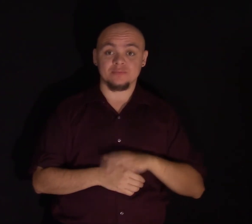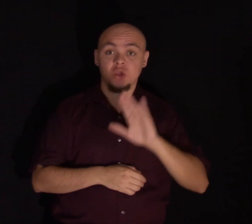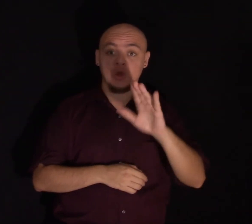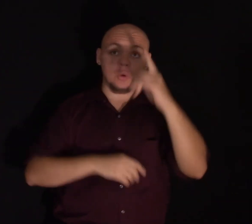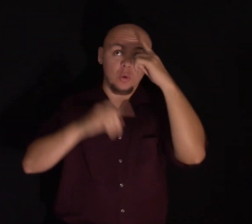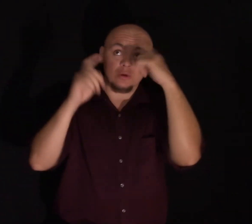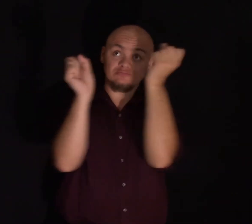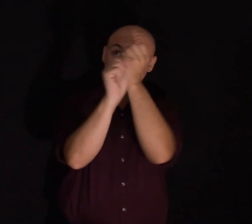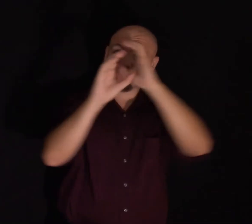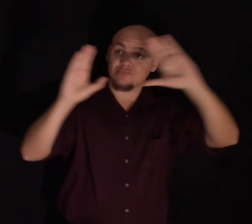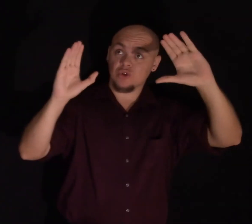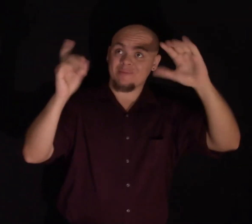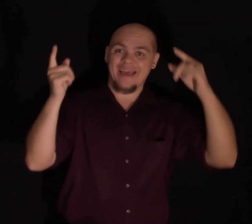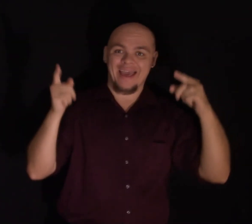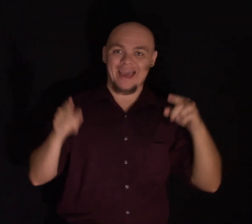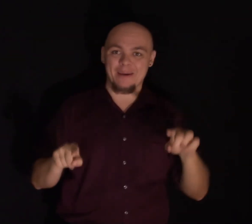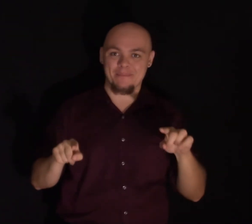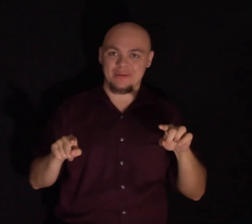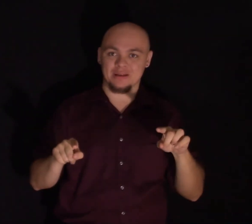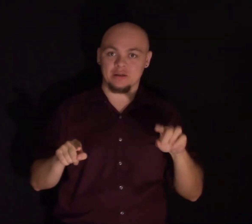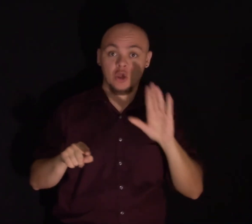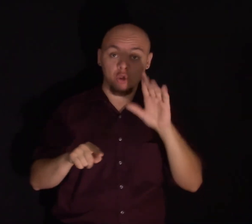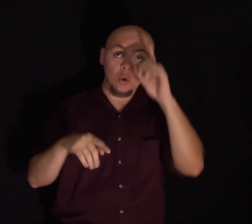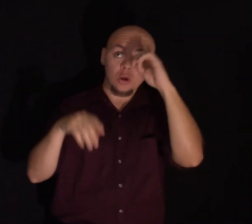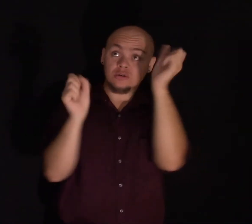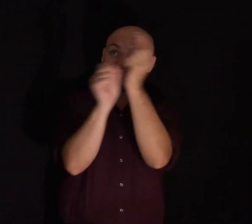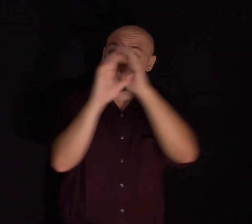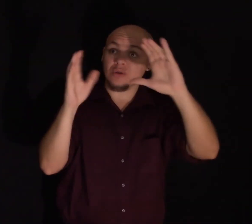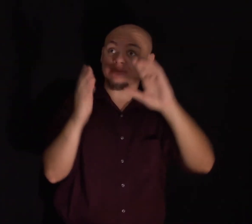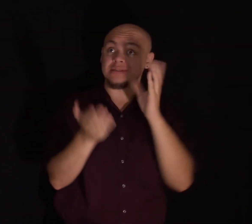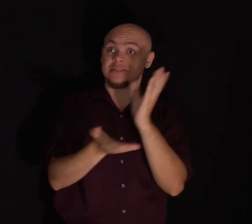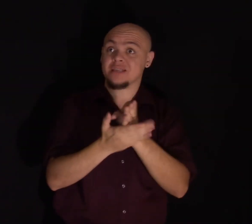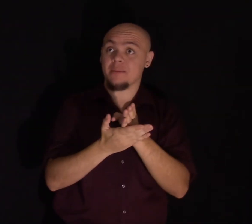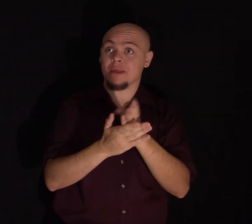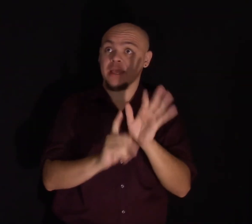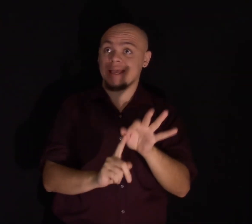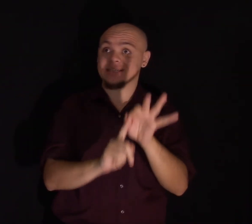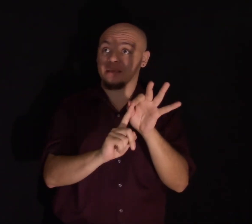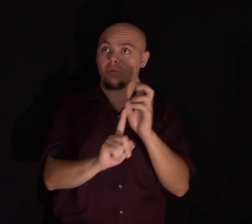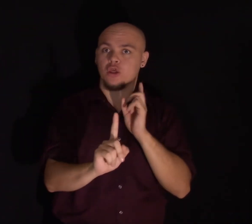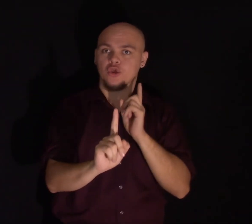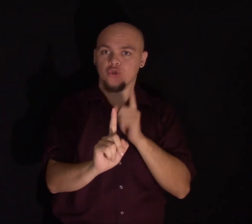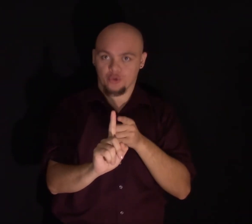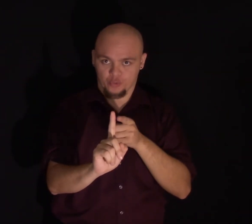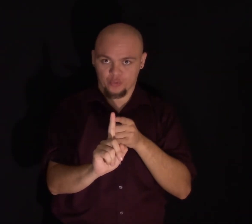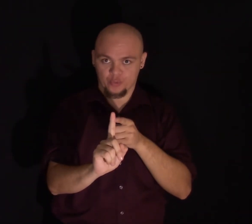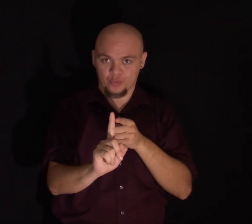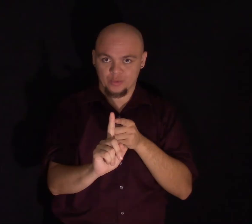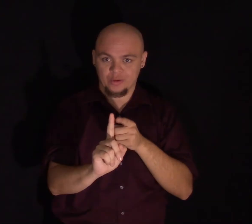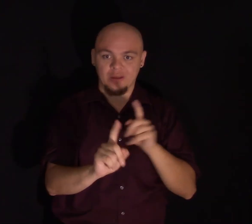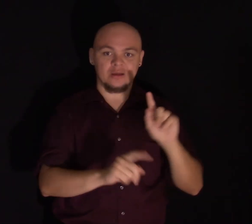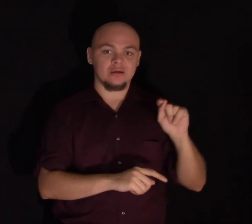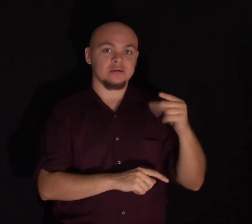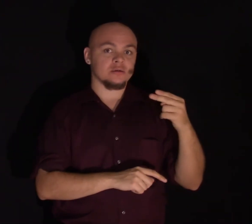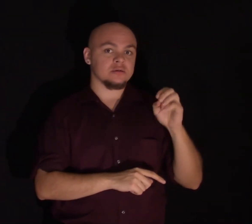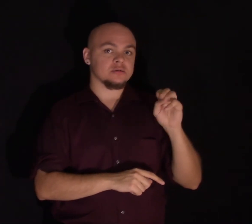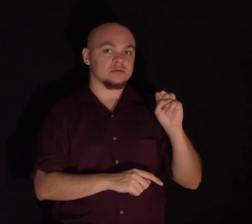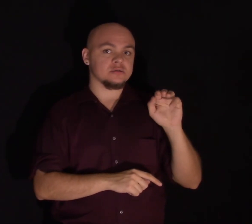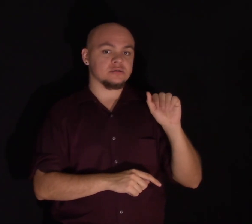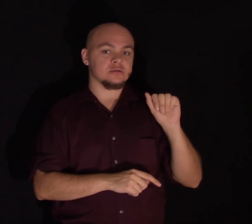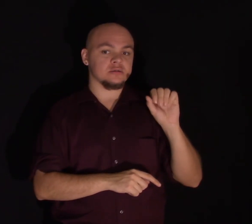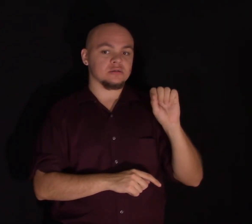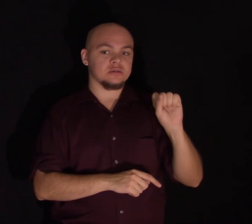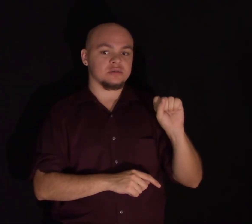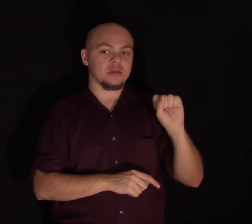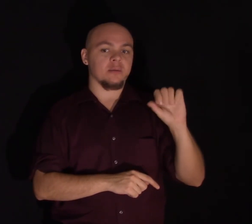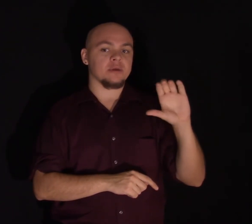true. Because nothing's stopping you from making those dreams come true, except you. And a lovely Thomas Carlyle quote is, our